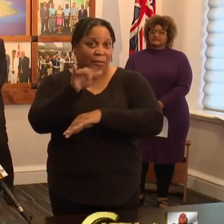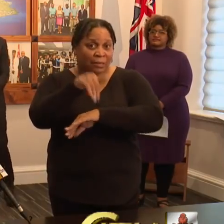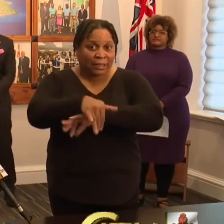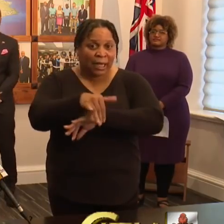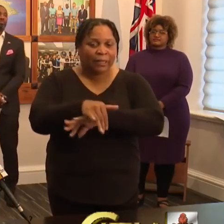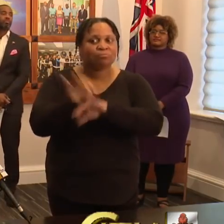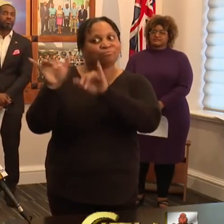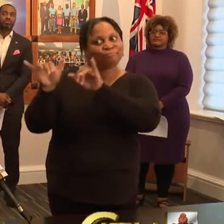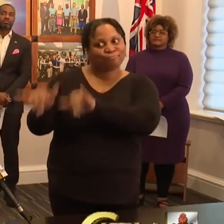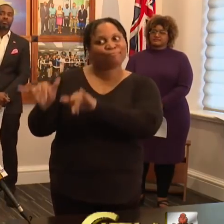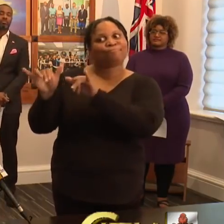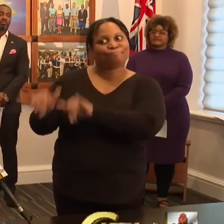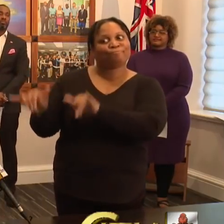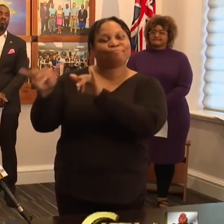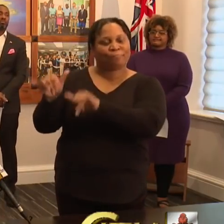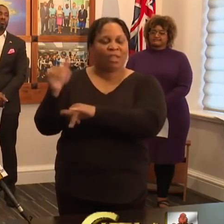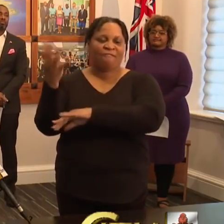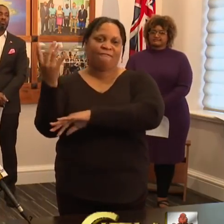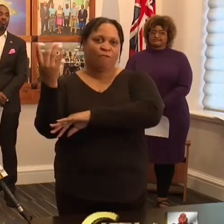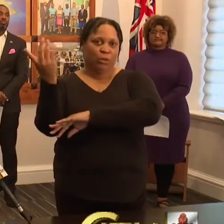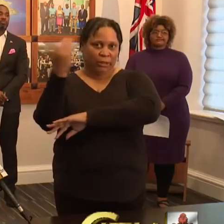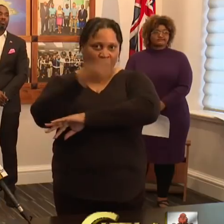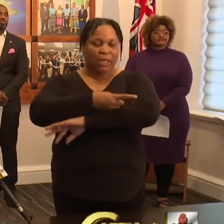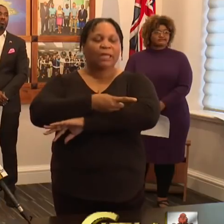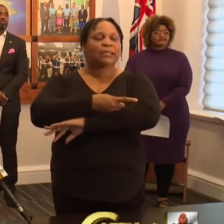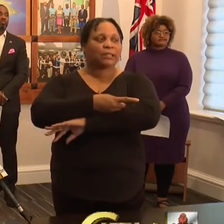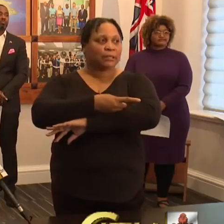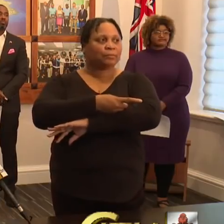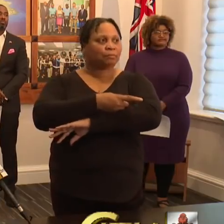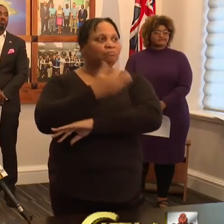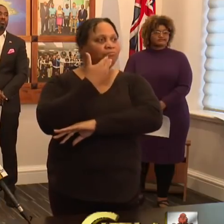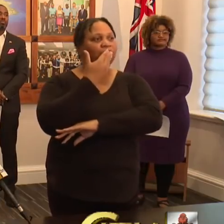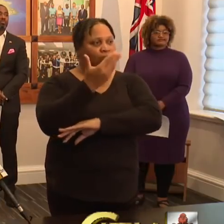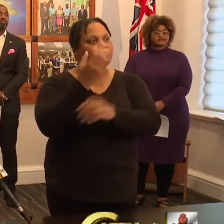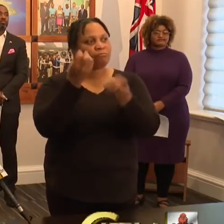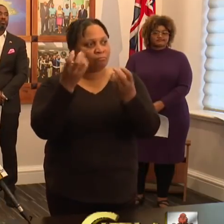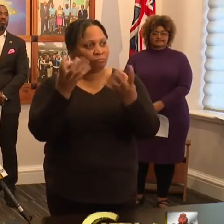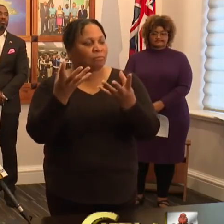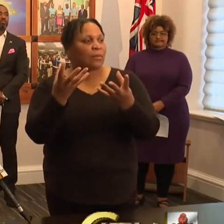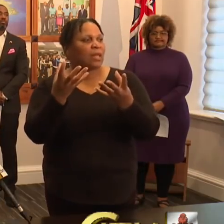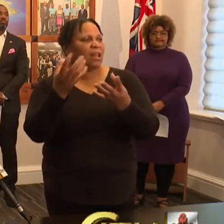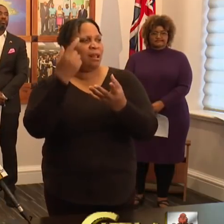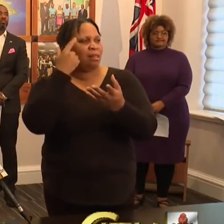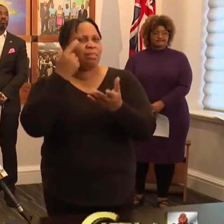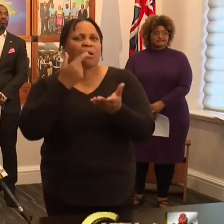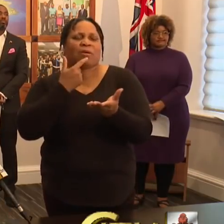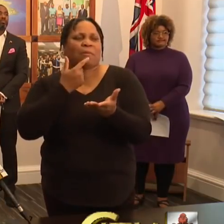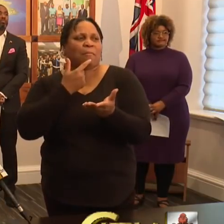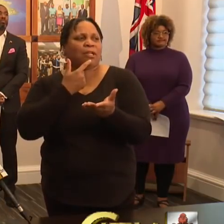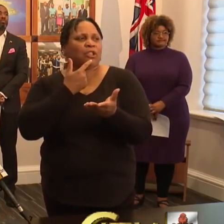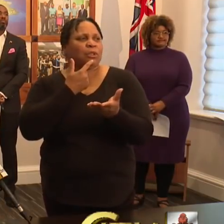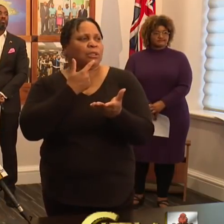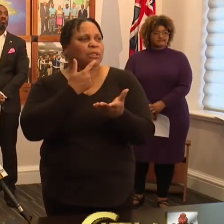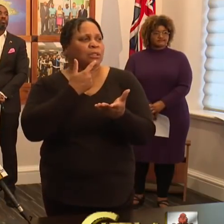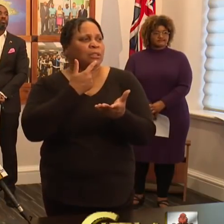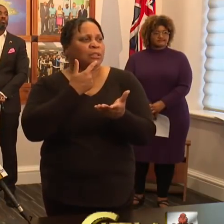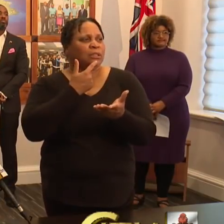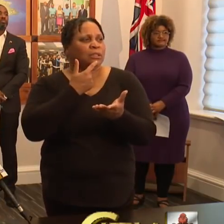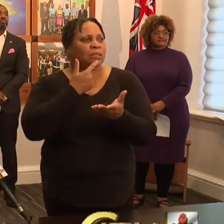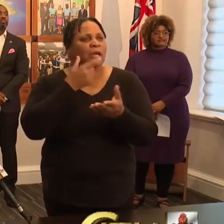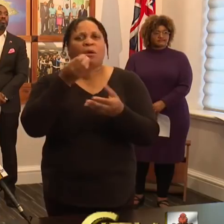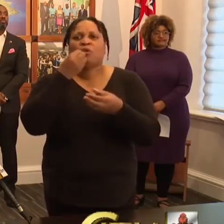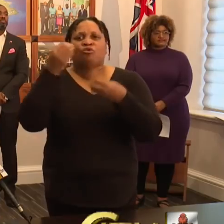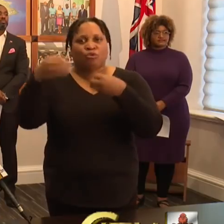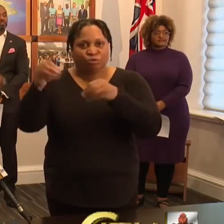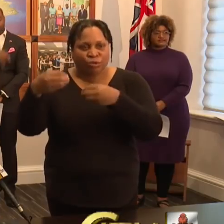child must stay there for the next 14 days. Thank you very much. And I think you mentioned when you were talking about grocery